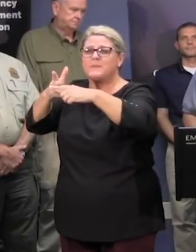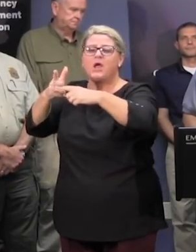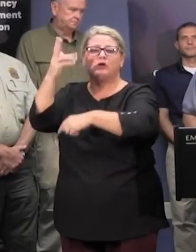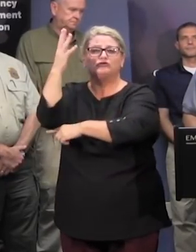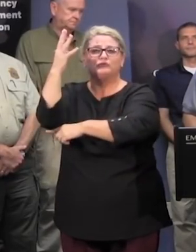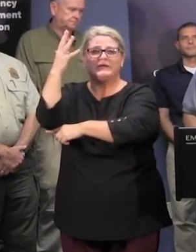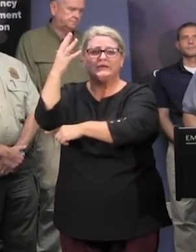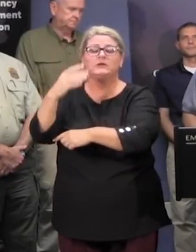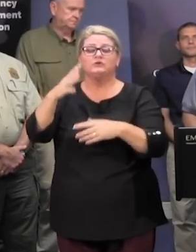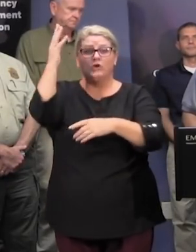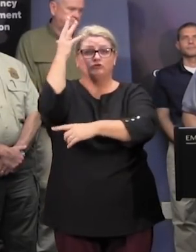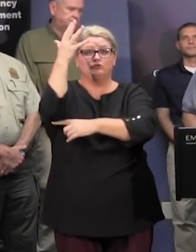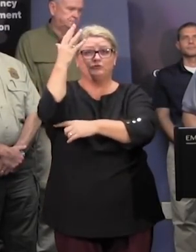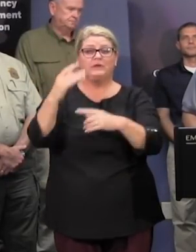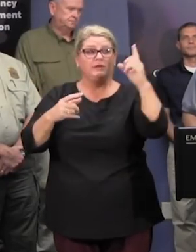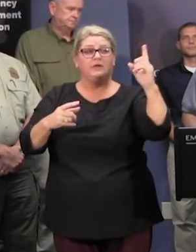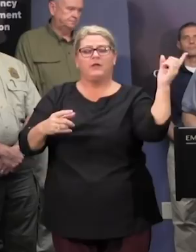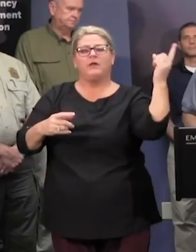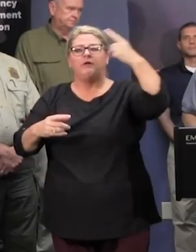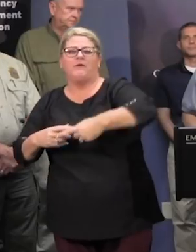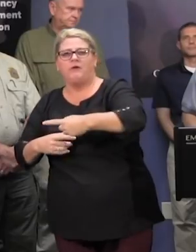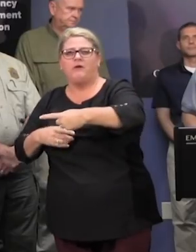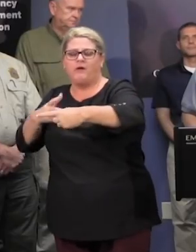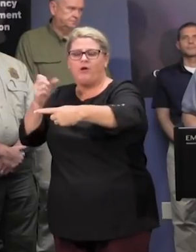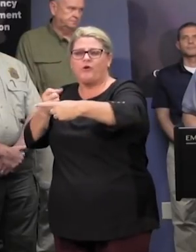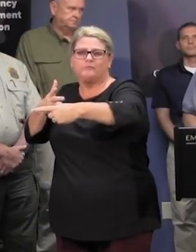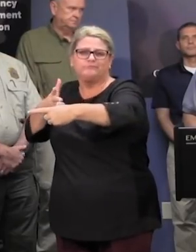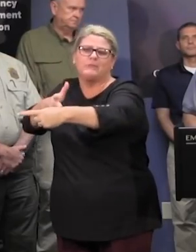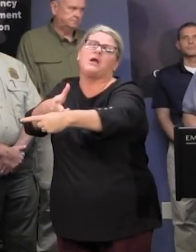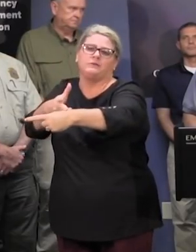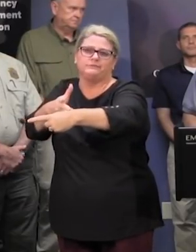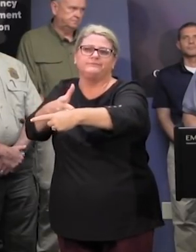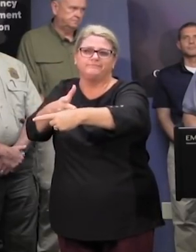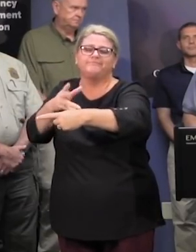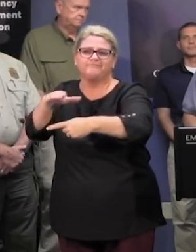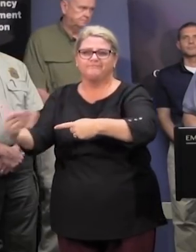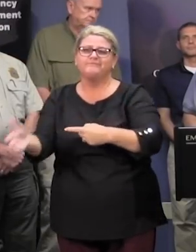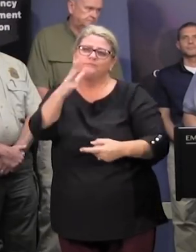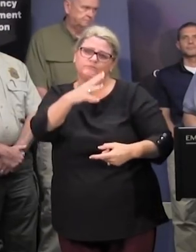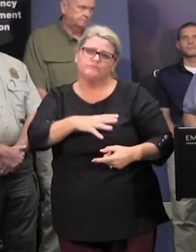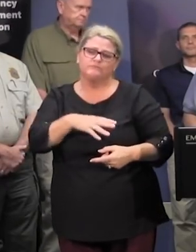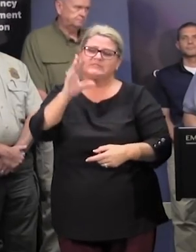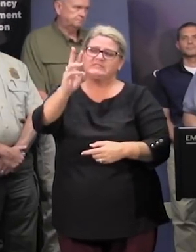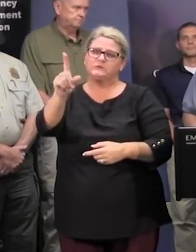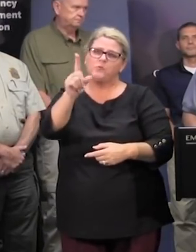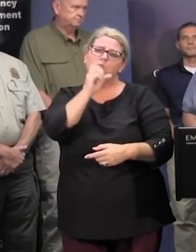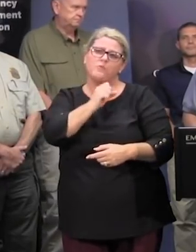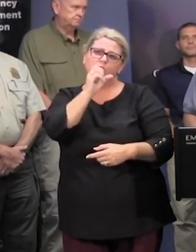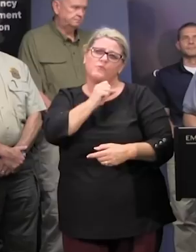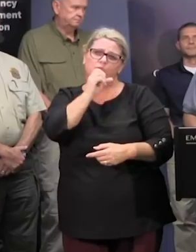the roadway from the heavy uh winds and rain uh the victim uh female 61 years